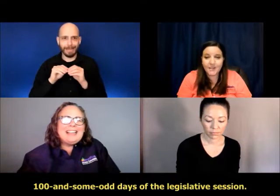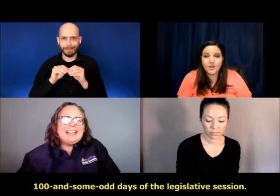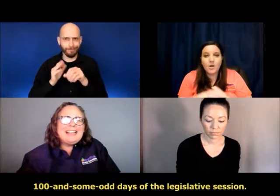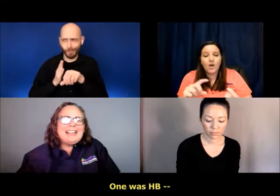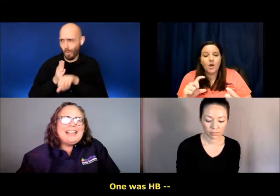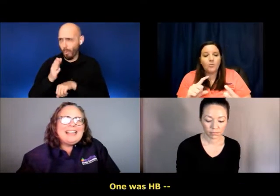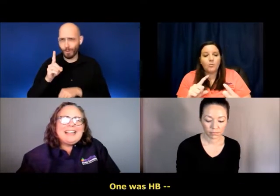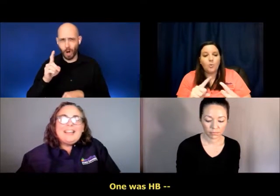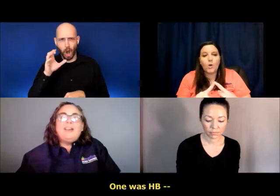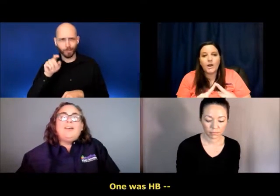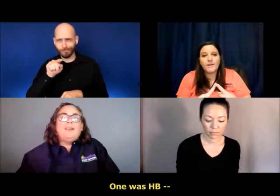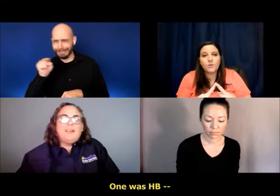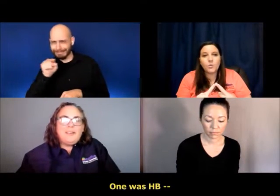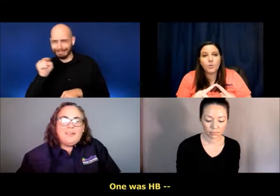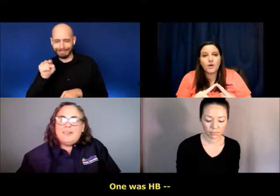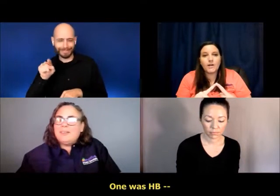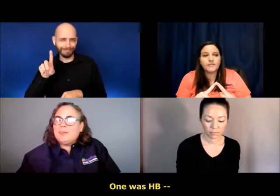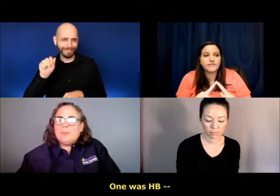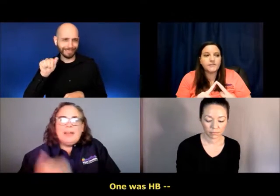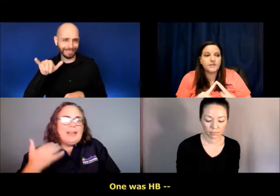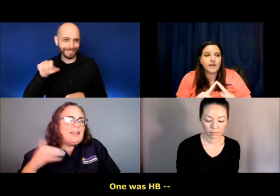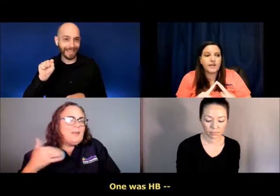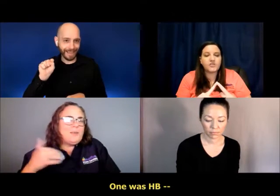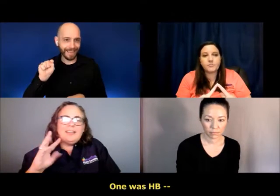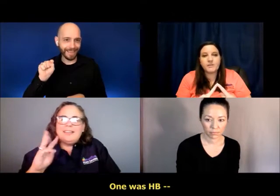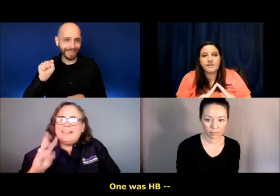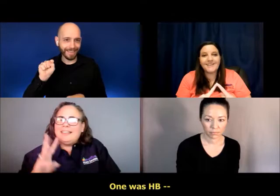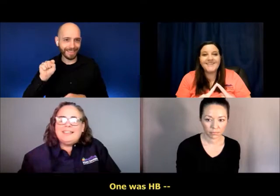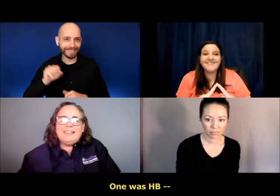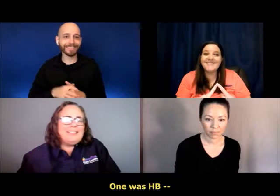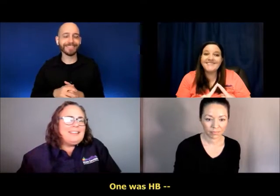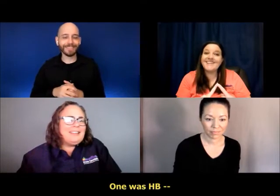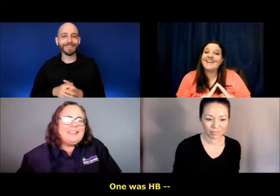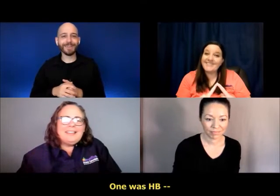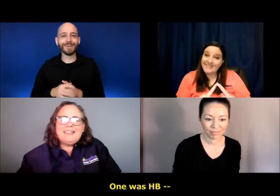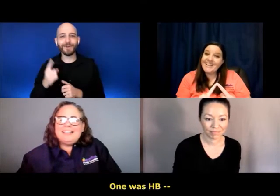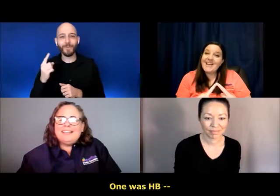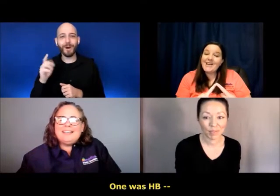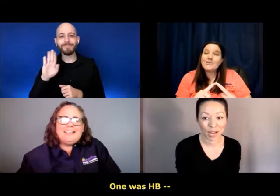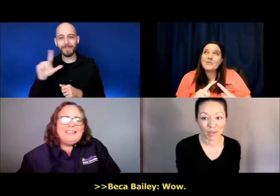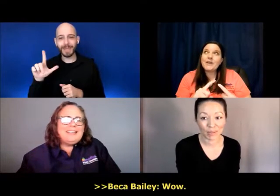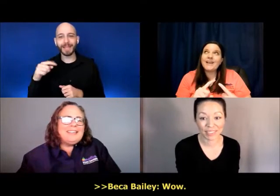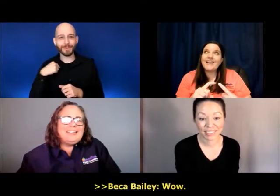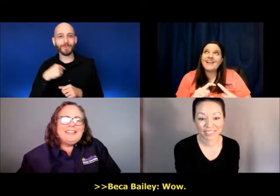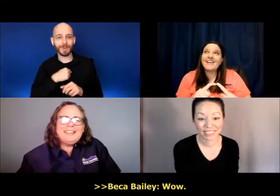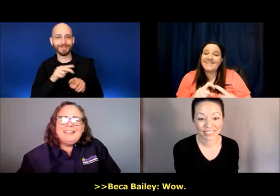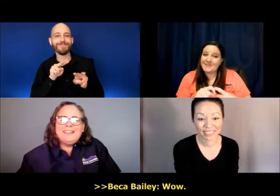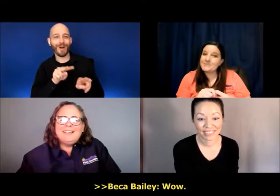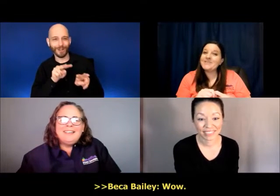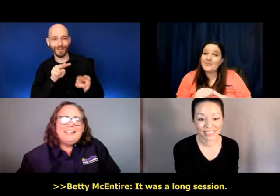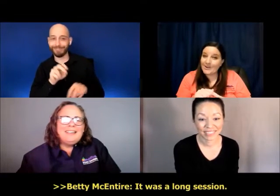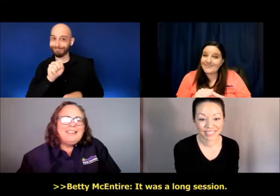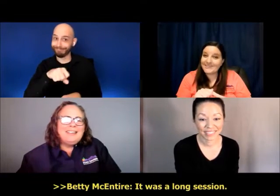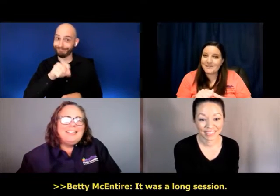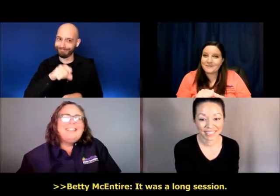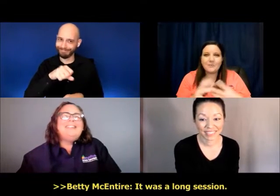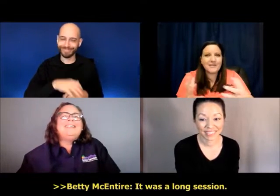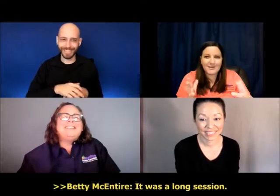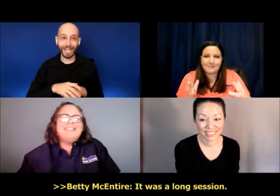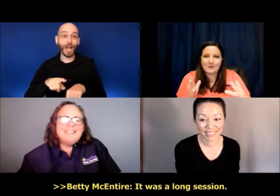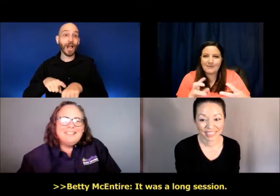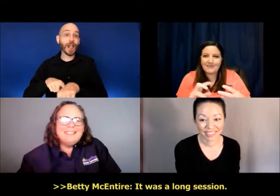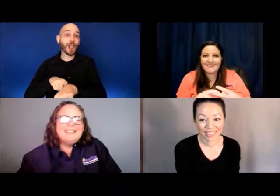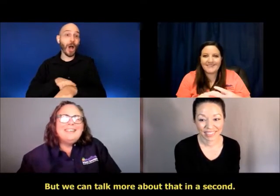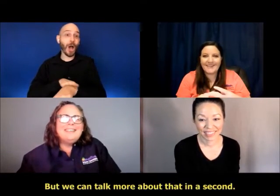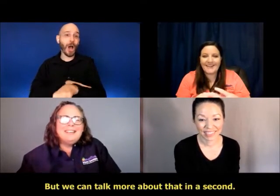session. Um, one was HB. Yeah. Wow. It was a long session,